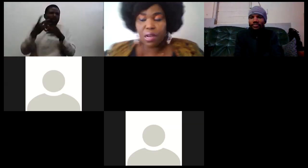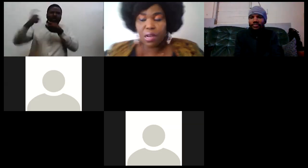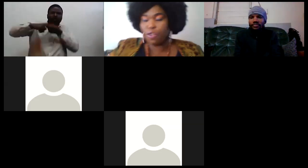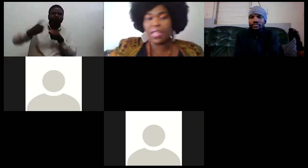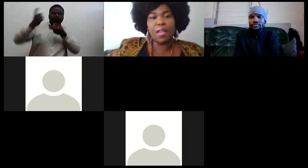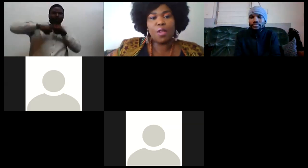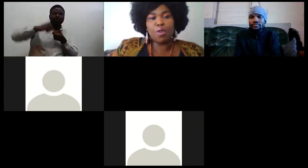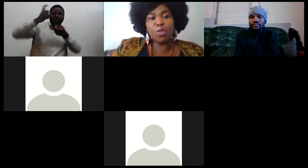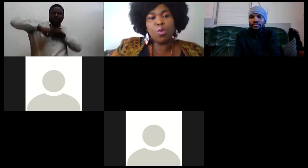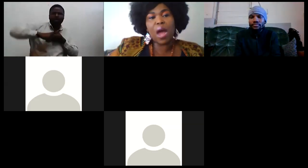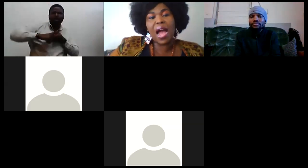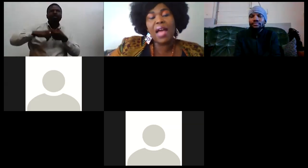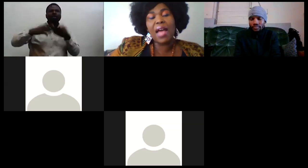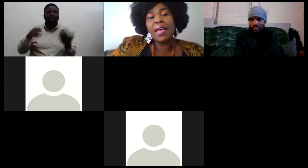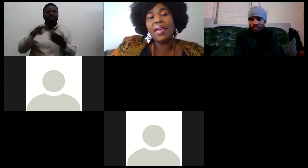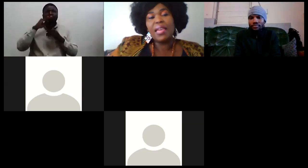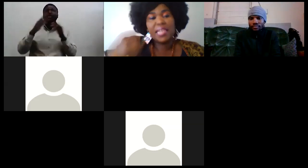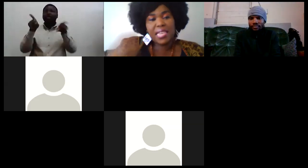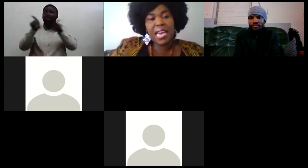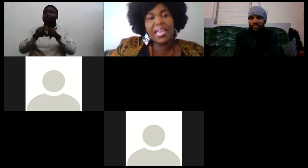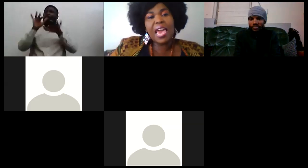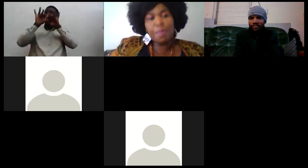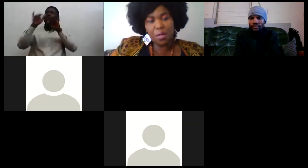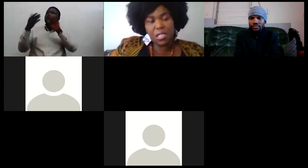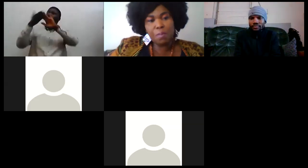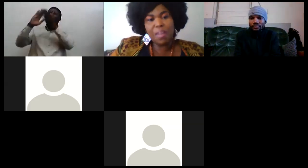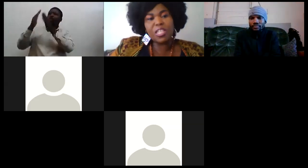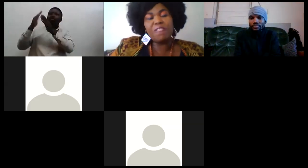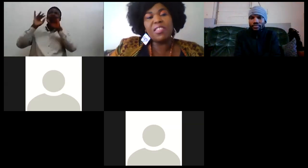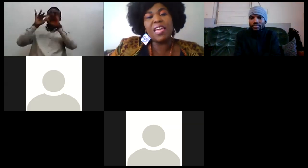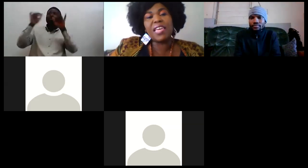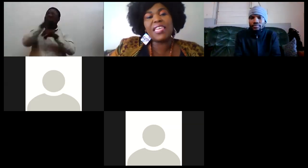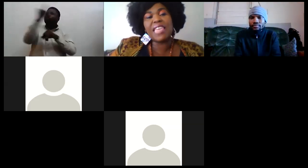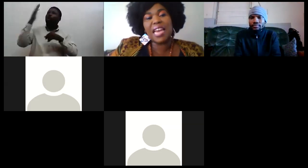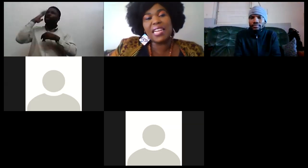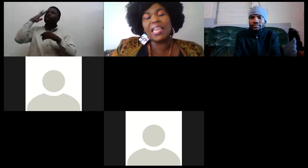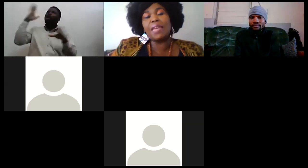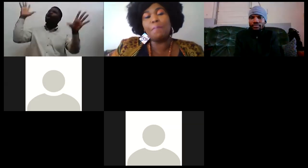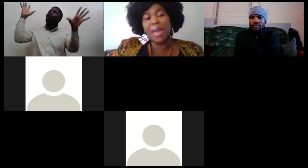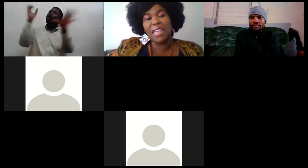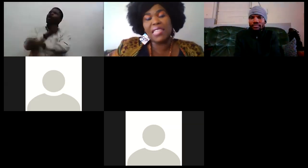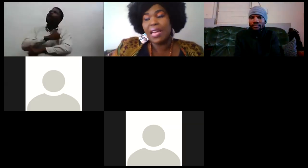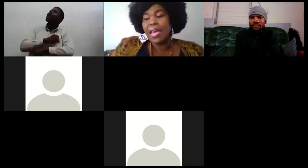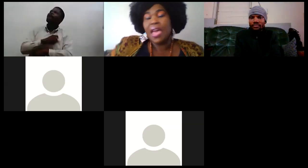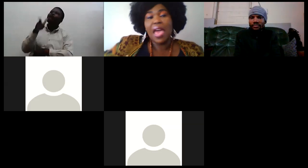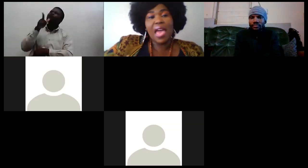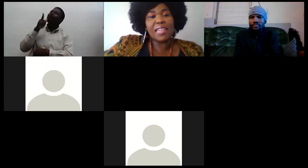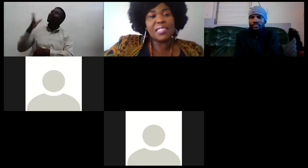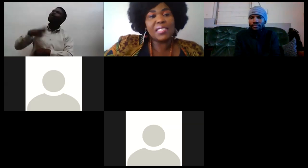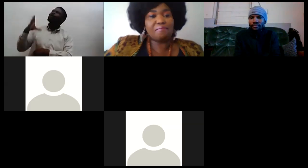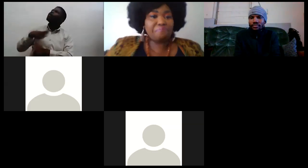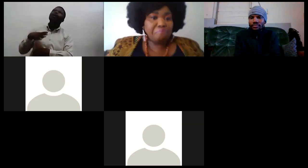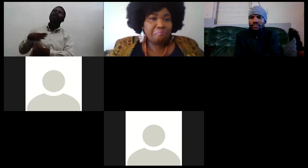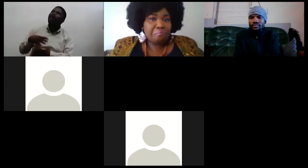not only for the those who are hearing abled but even the hearing impaired and